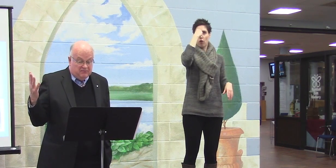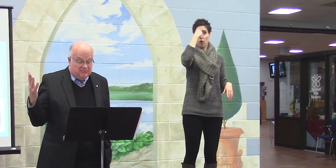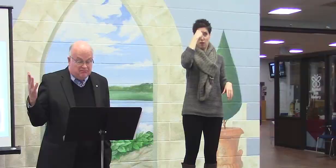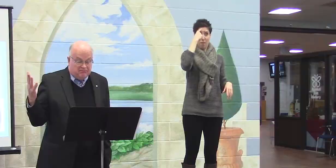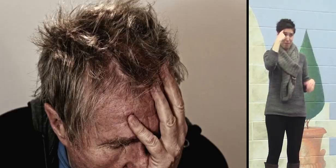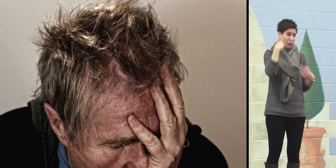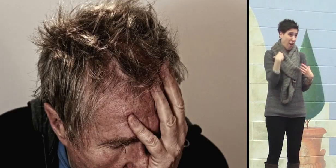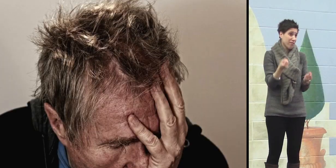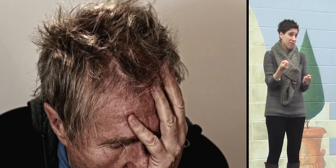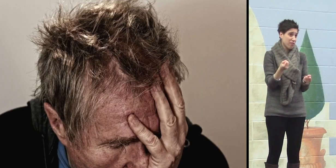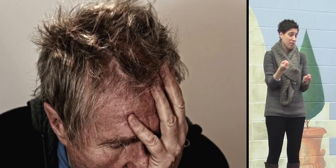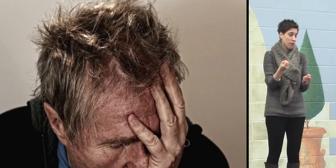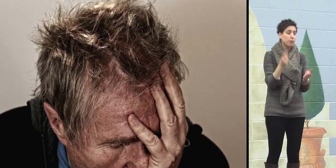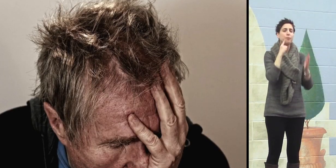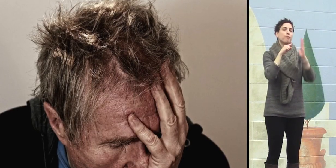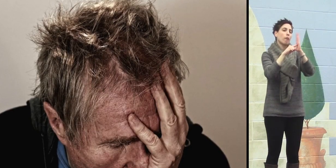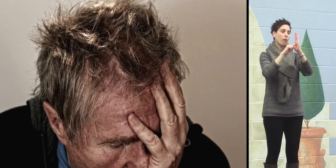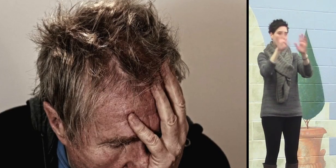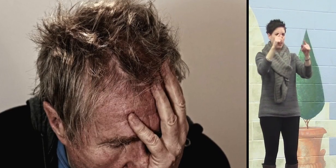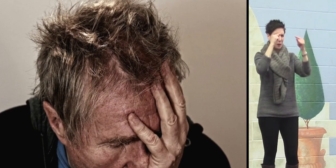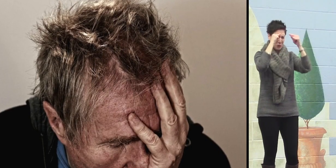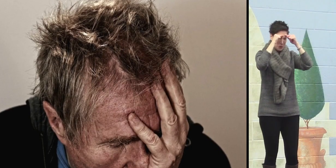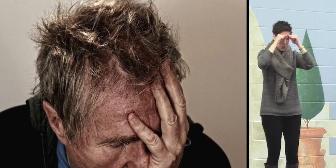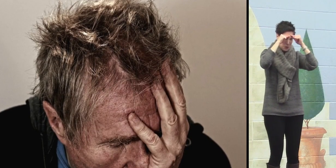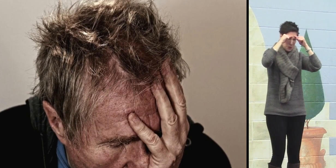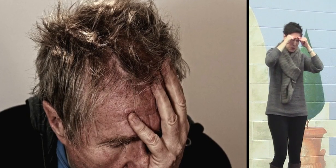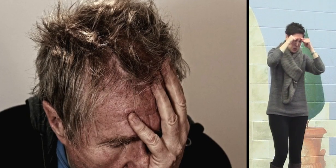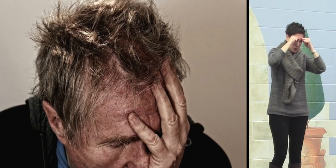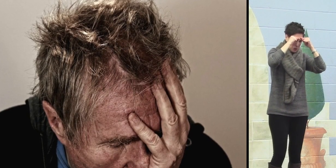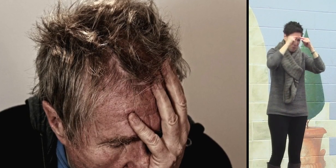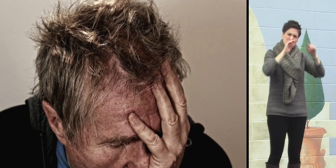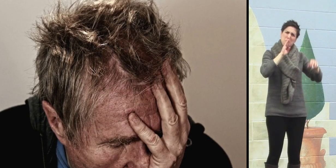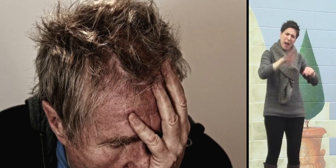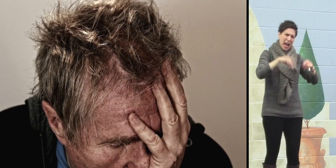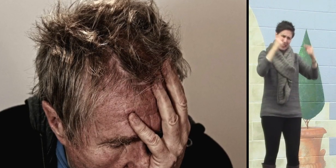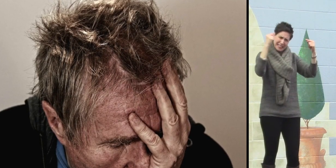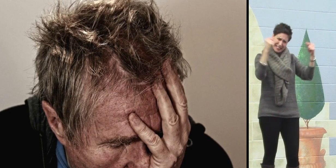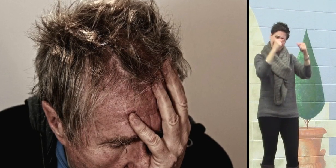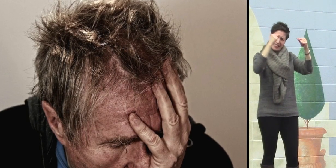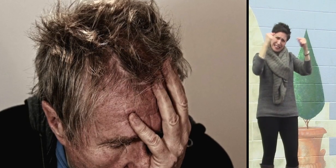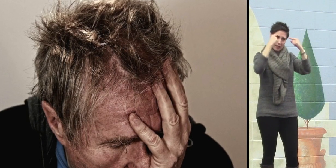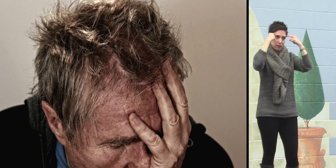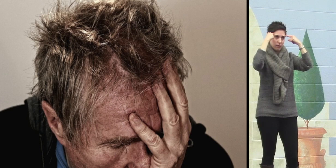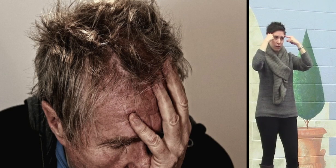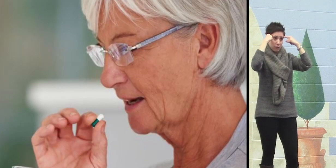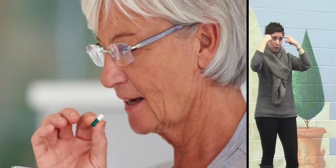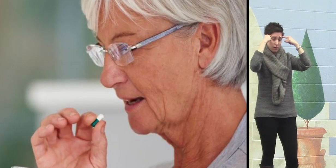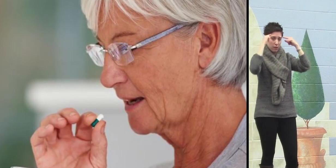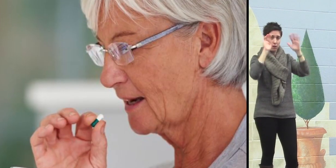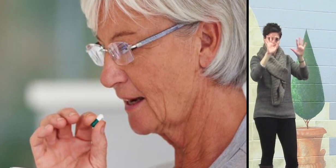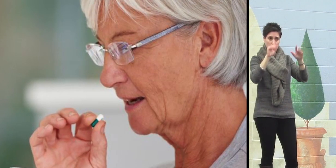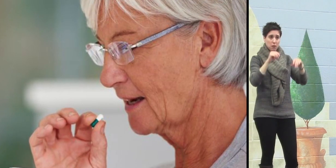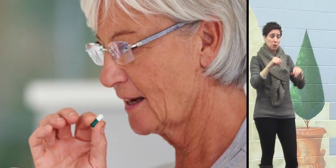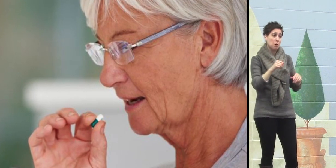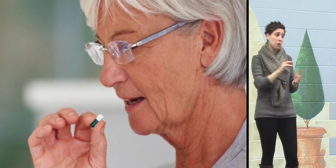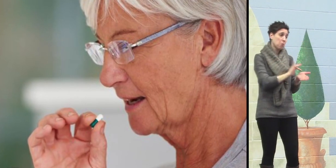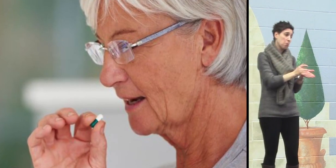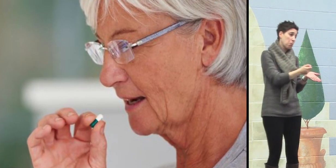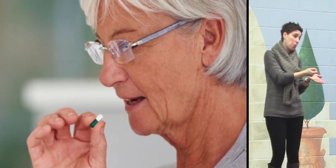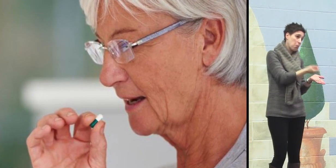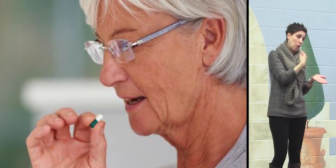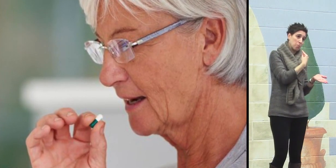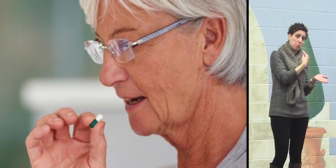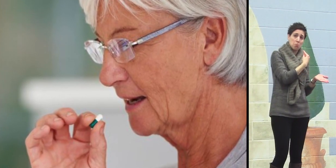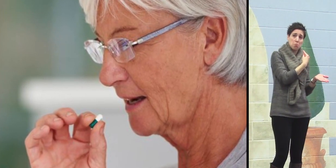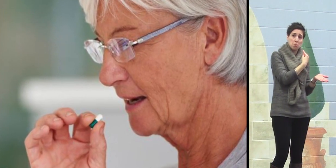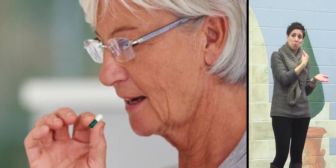If you have a headache, bad headache, migraine, you can take a pill sometimes.